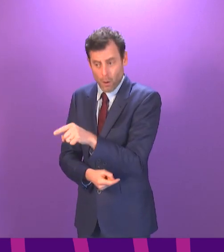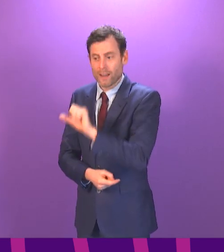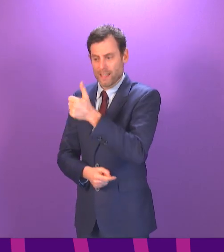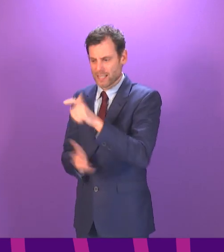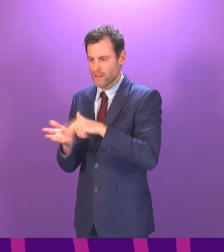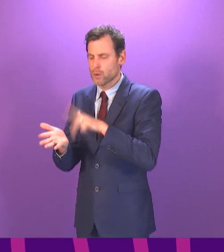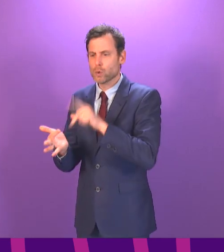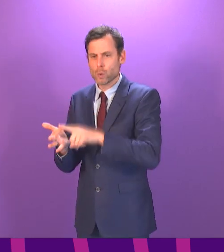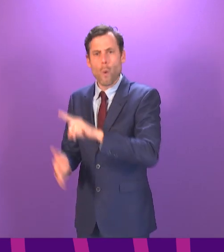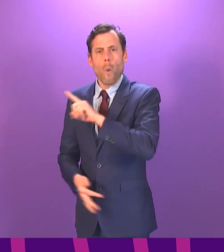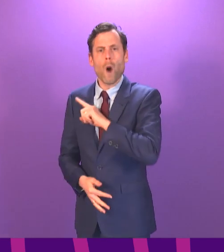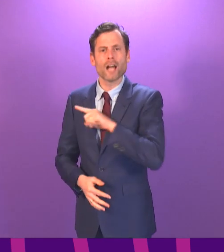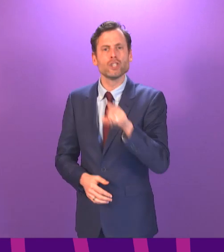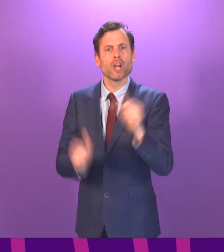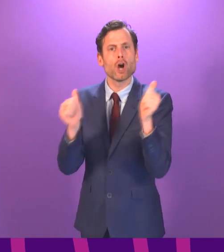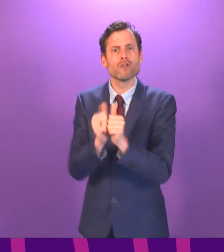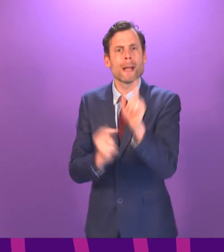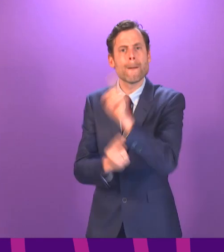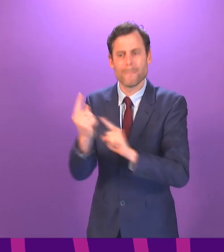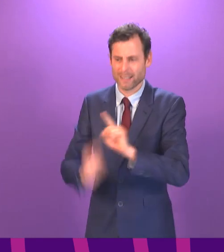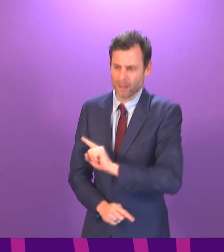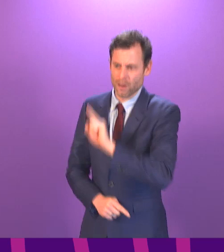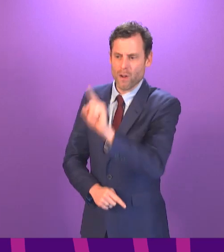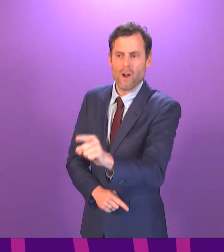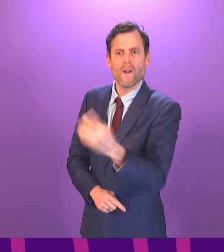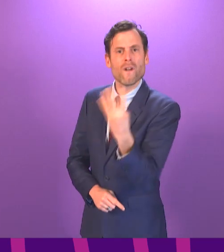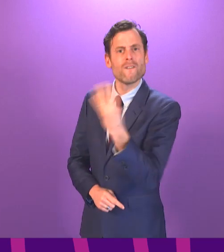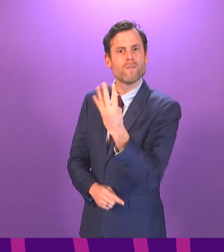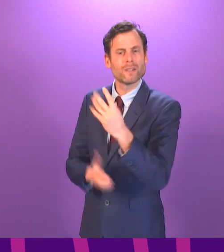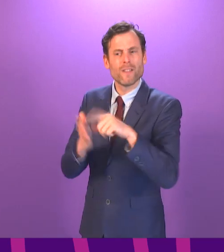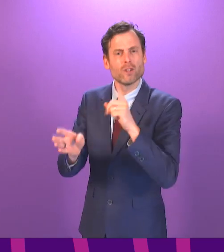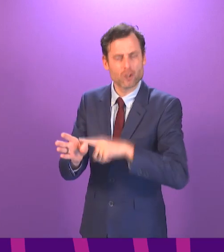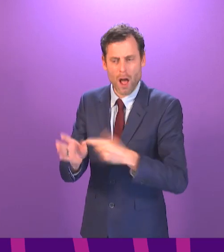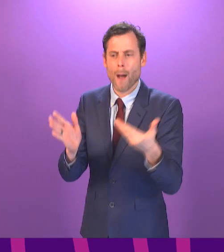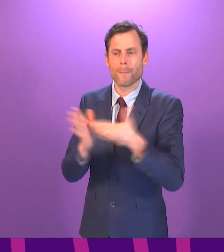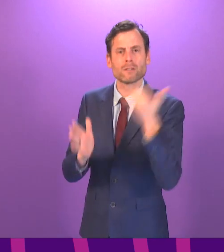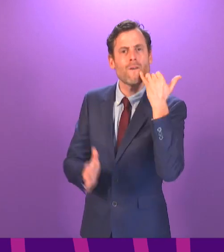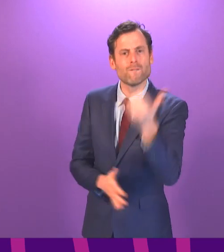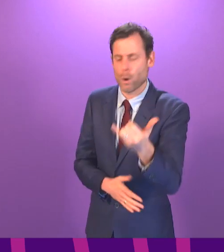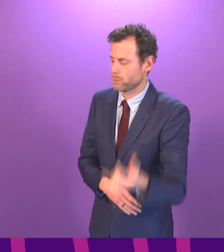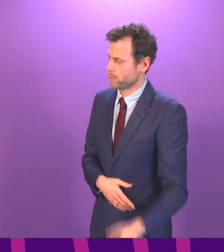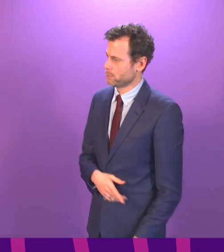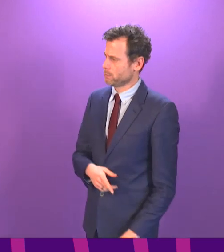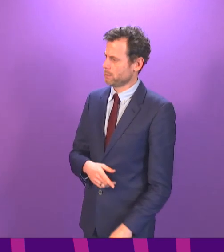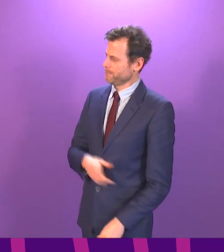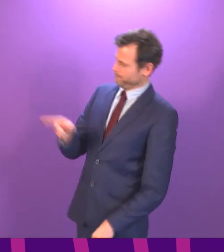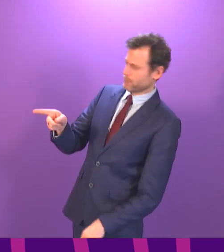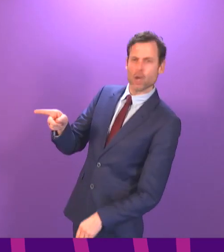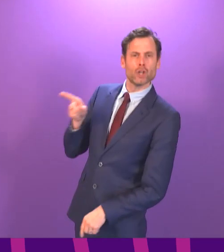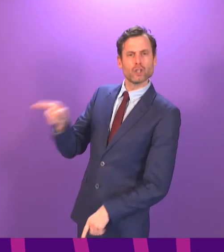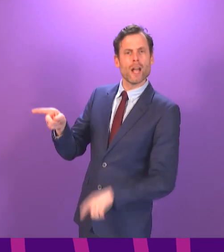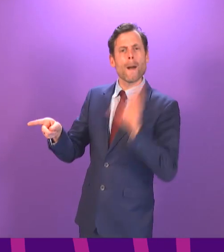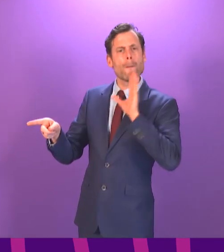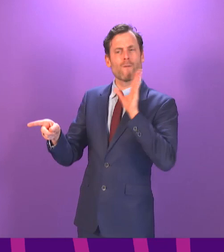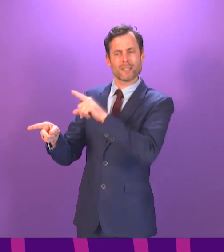and without a record taken? You see, Ruth Beverson, I think she did a moment ago say, I'm going to reveal evidence that nobody will